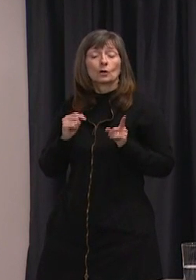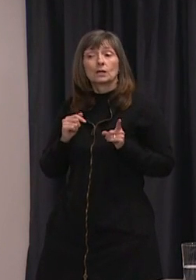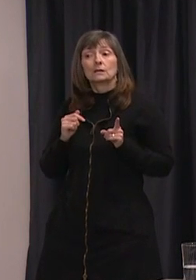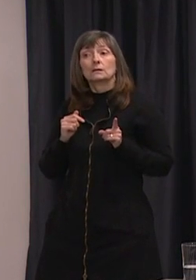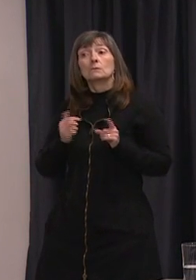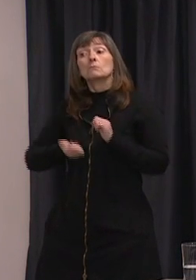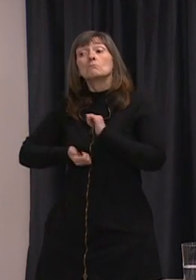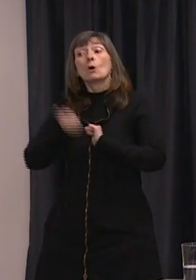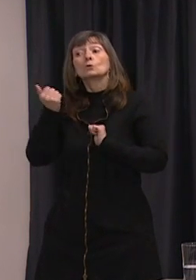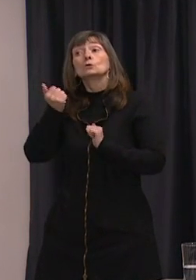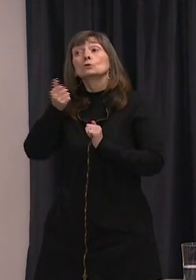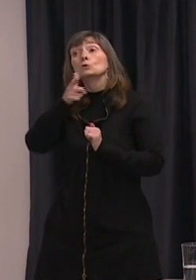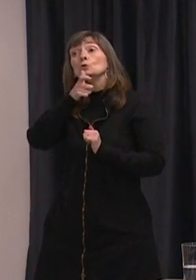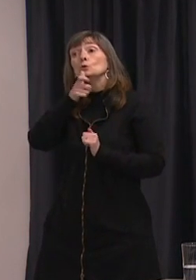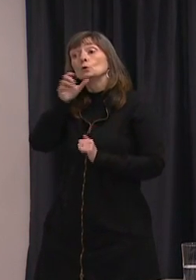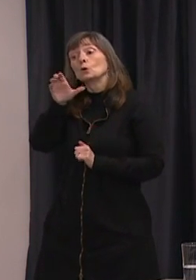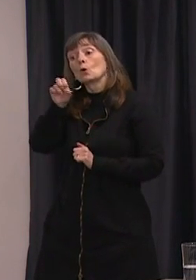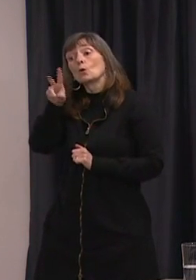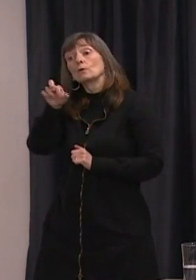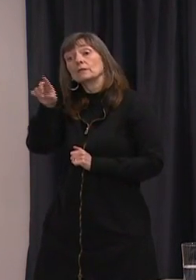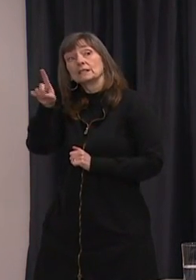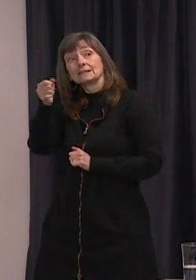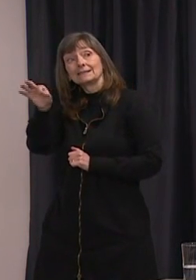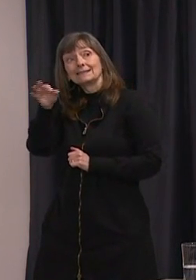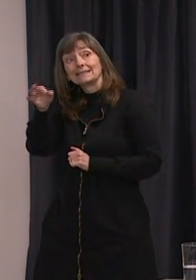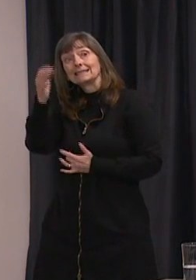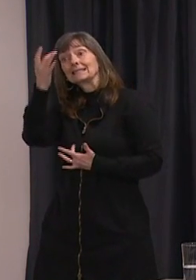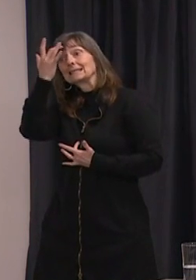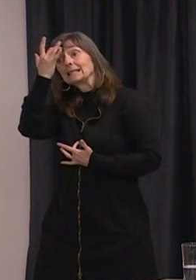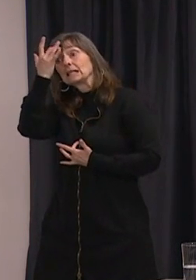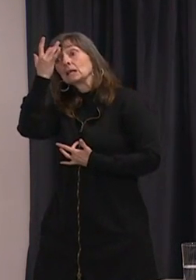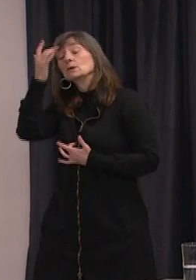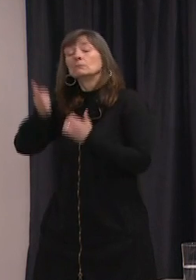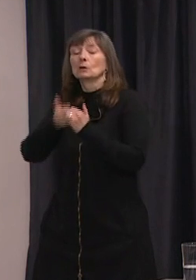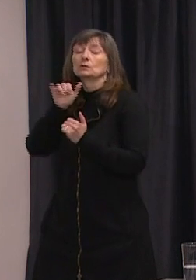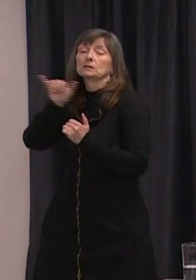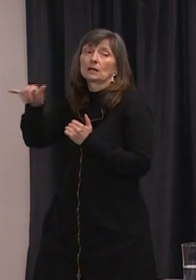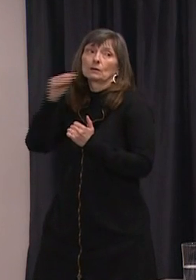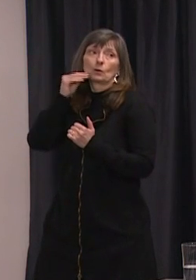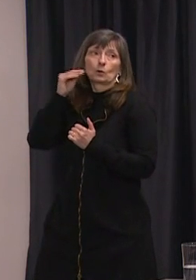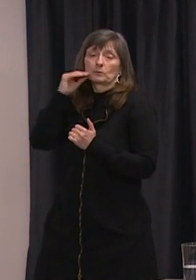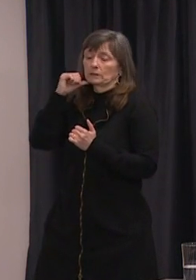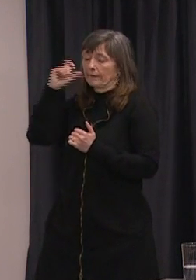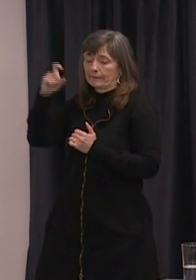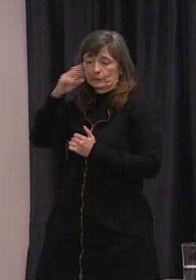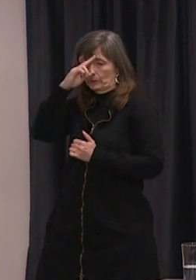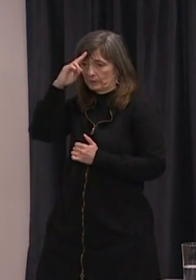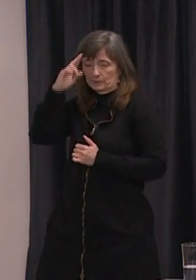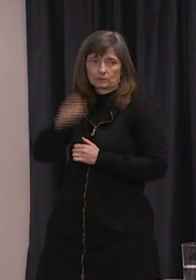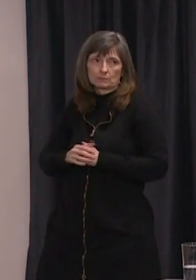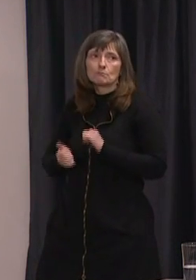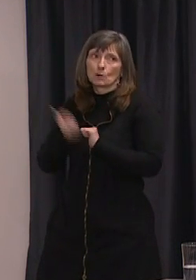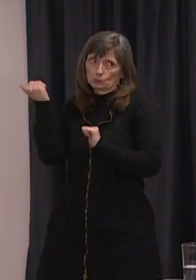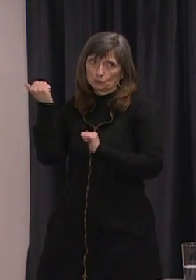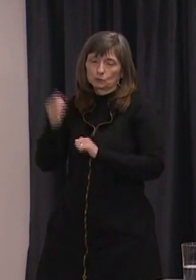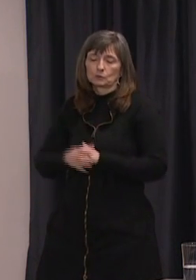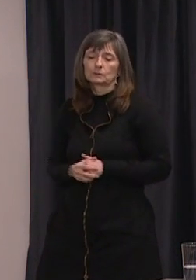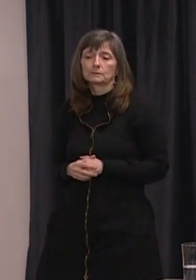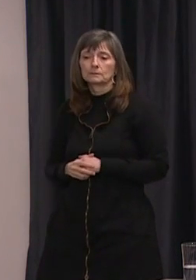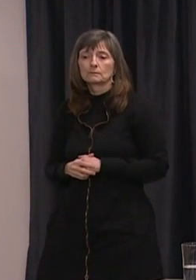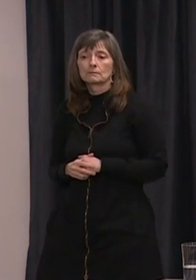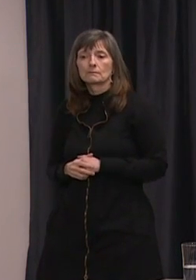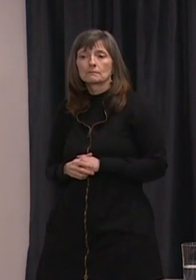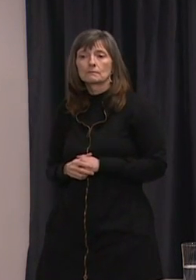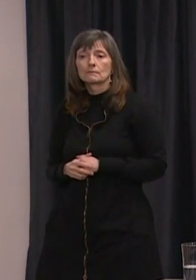people with this illness, it's a self-limiting condition that can be managed in the community and doesn't actually require hospitalization.